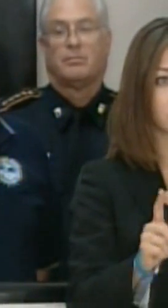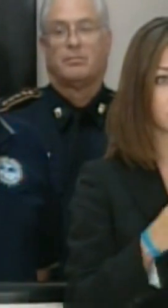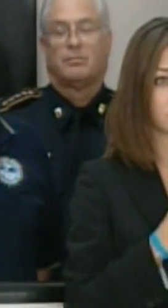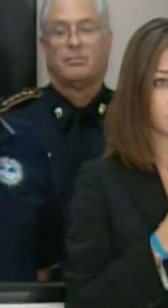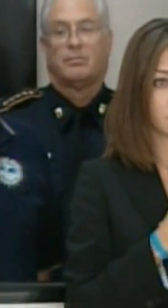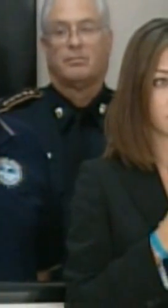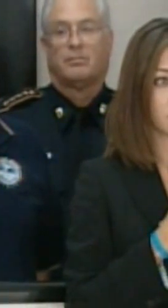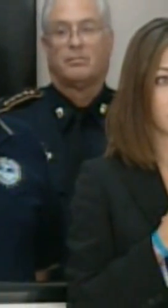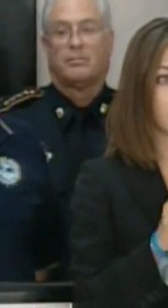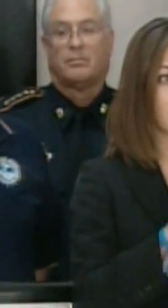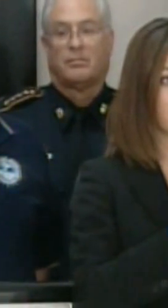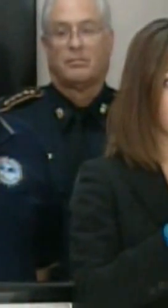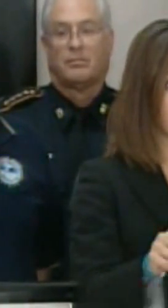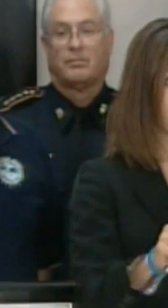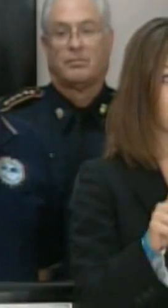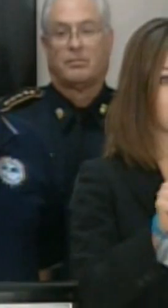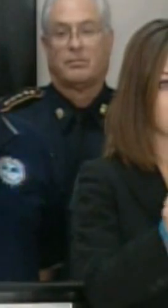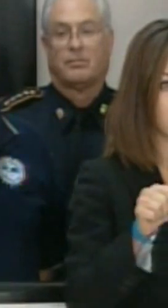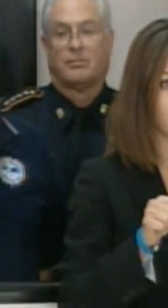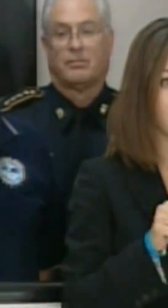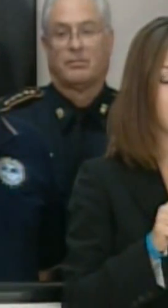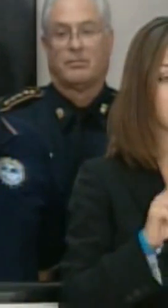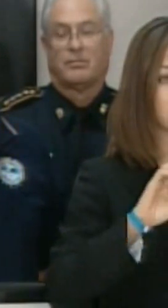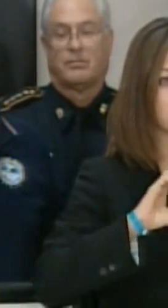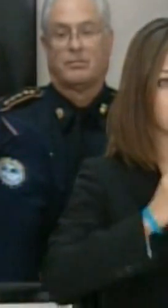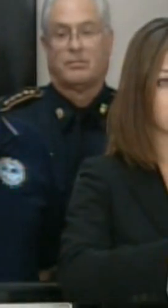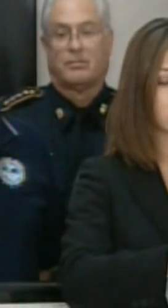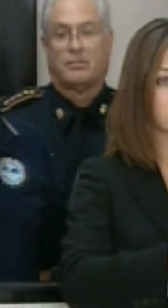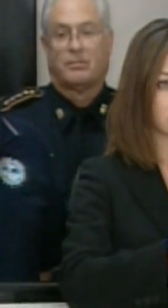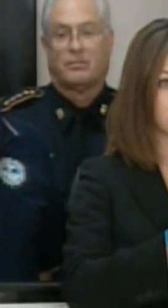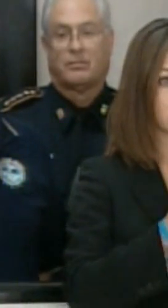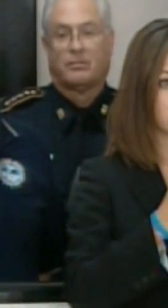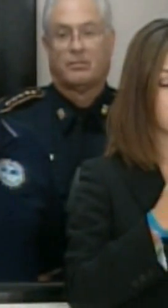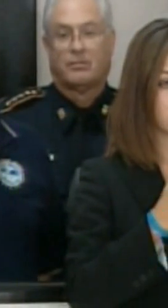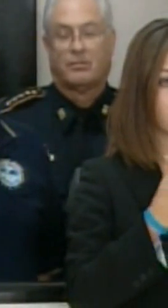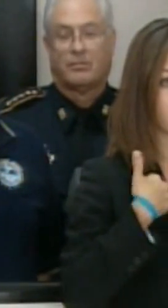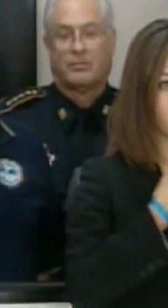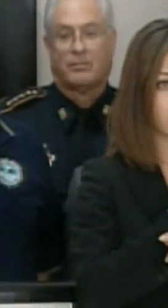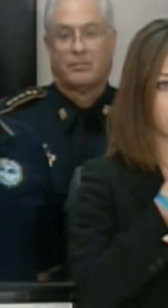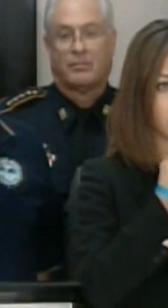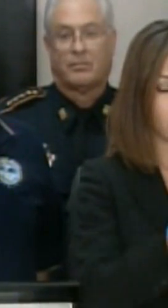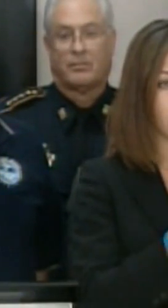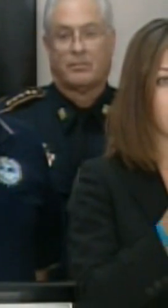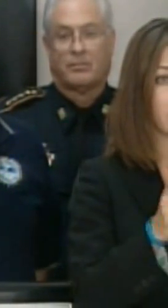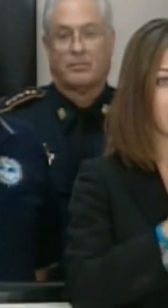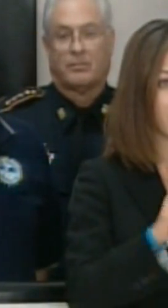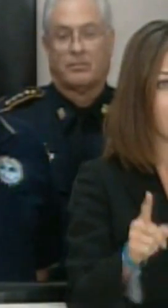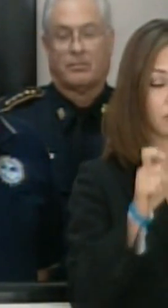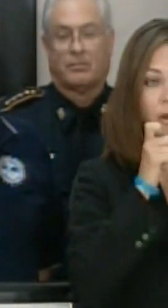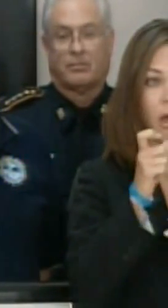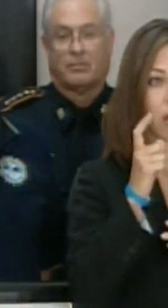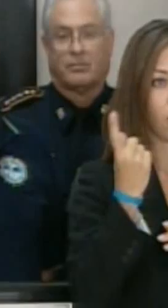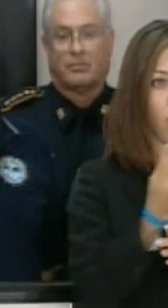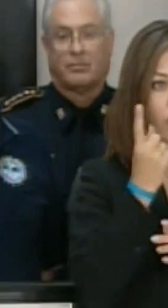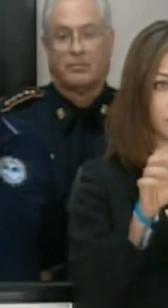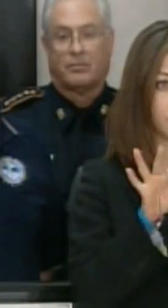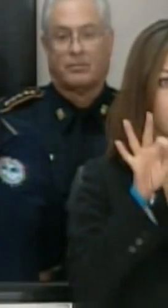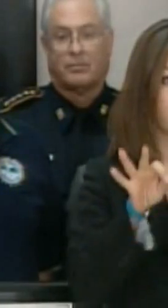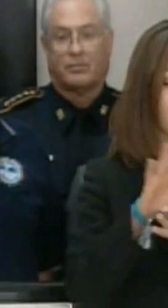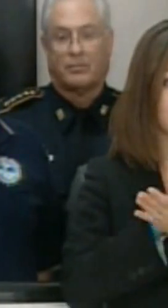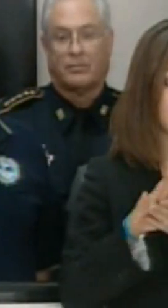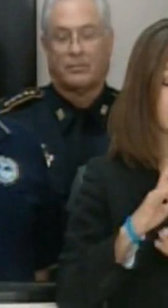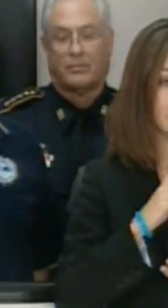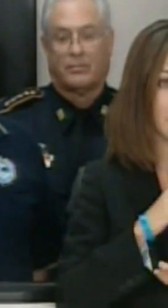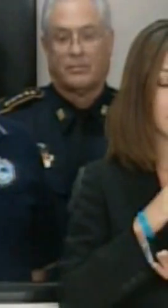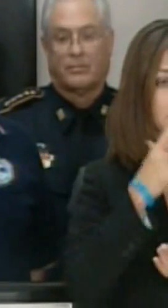There's evacuation locations that have been identified. The evacuation won't always be pleasant because some people have waited